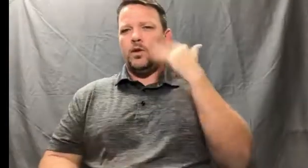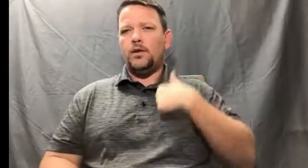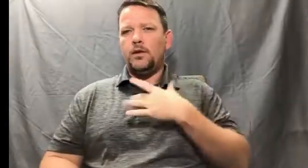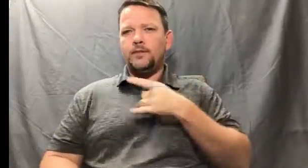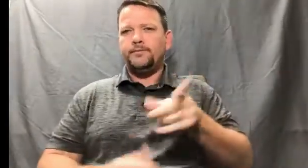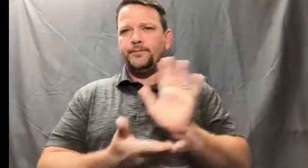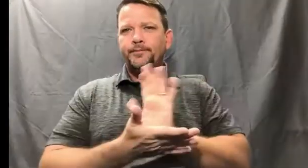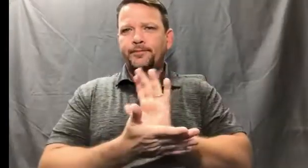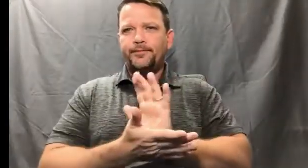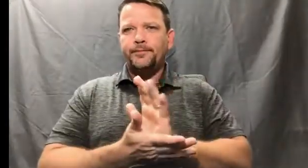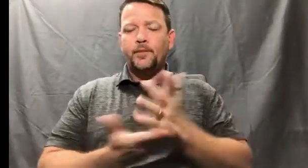viewpoints and experiences.